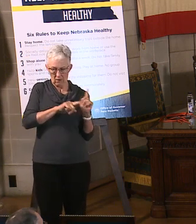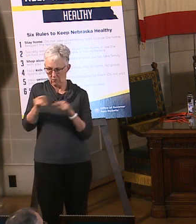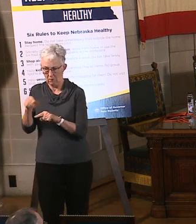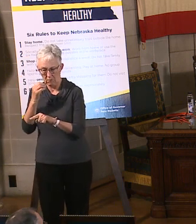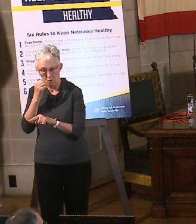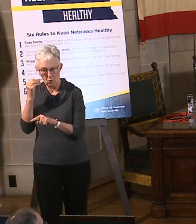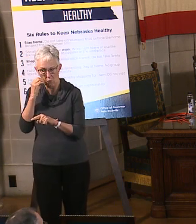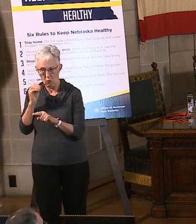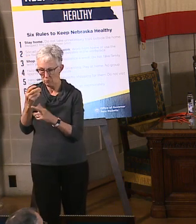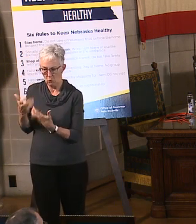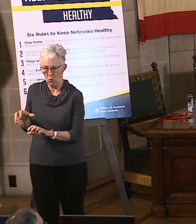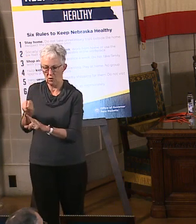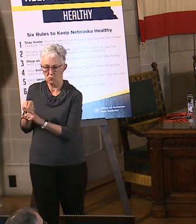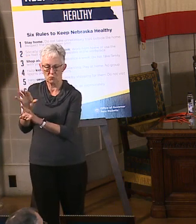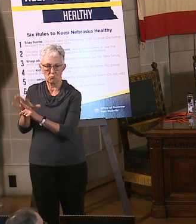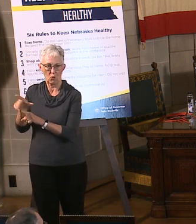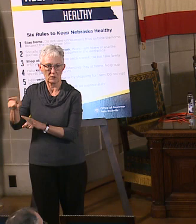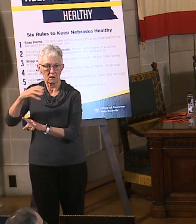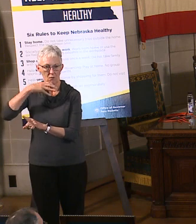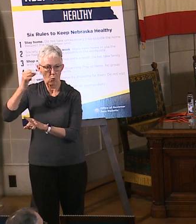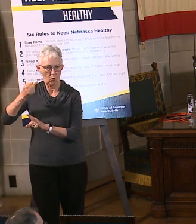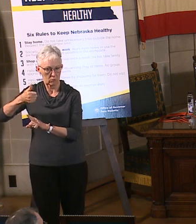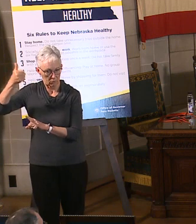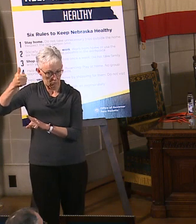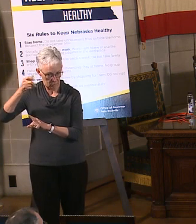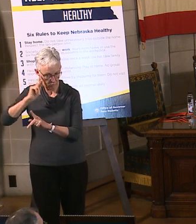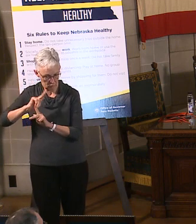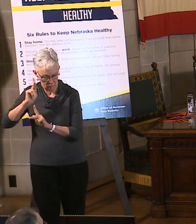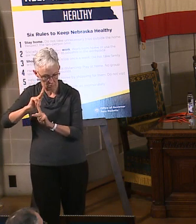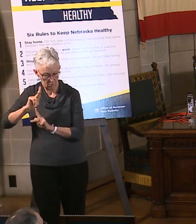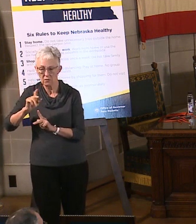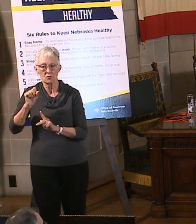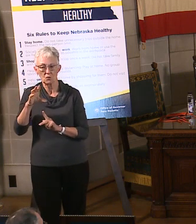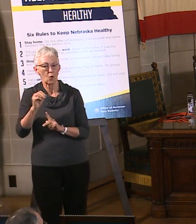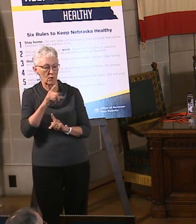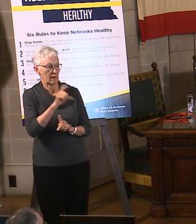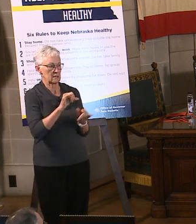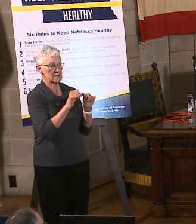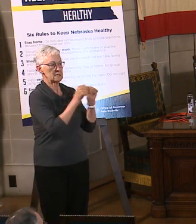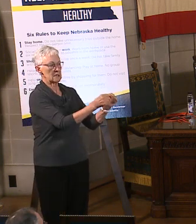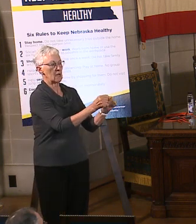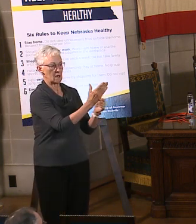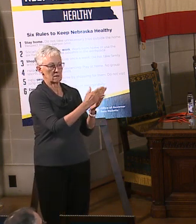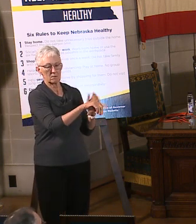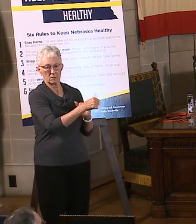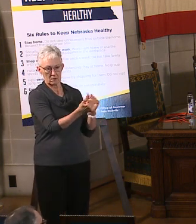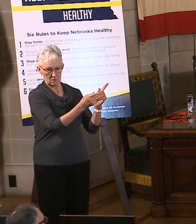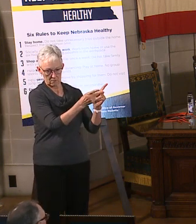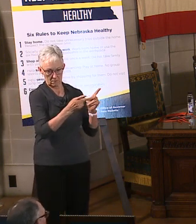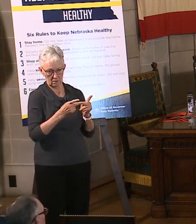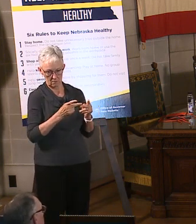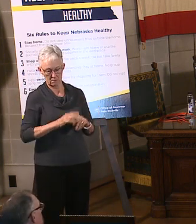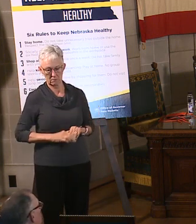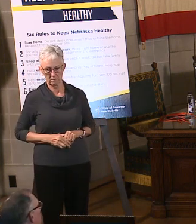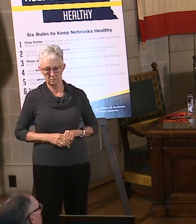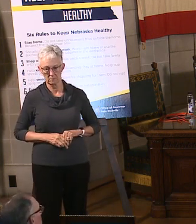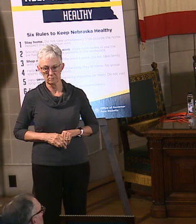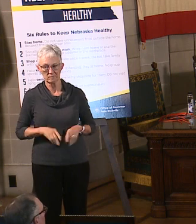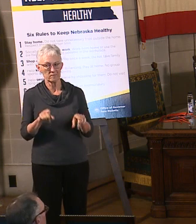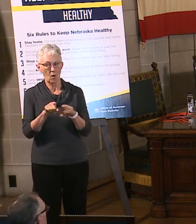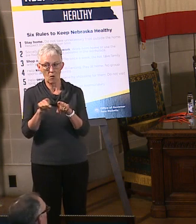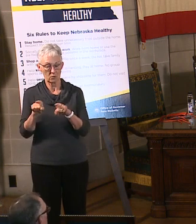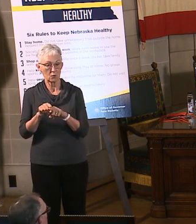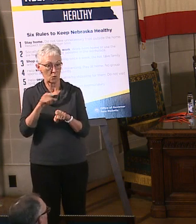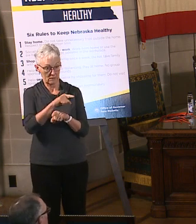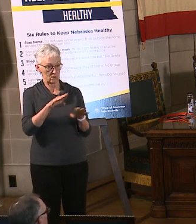safely. We also have opened this up to people working in the food processing industry. So people who, again, for same reason, they don't want